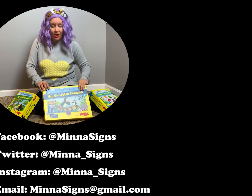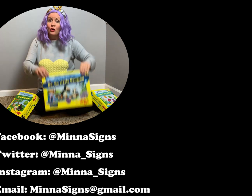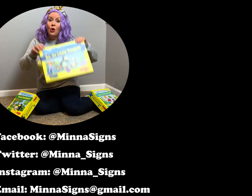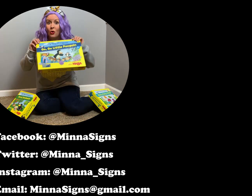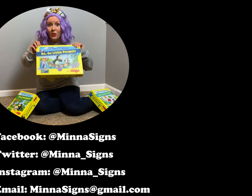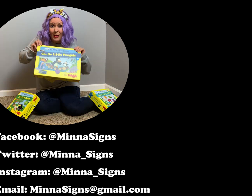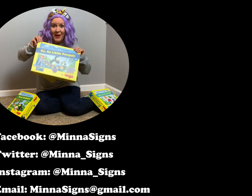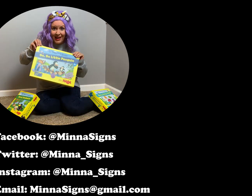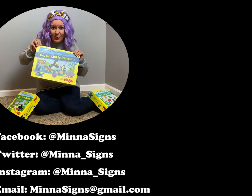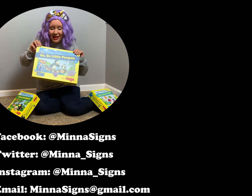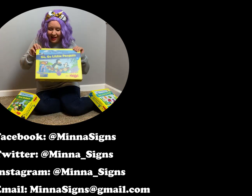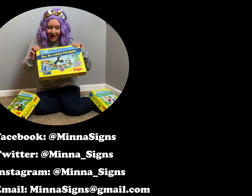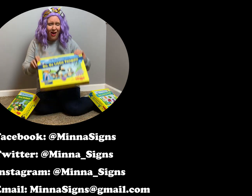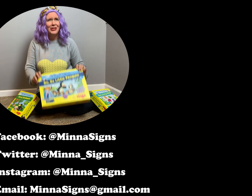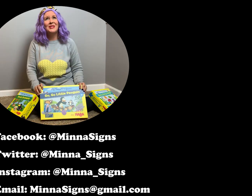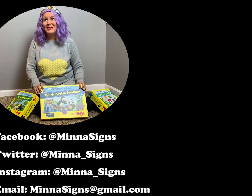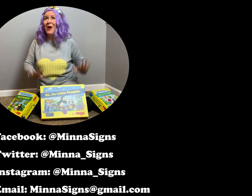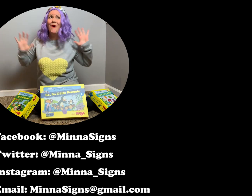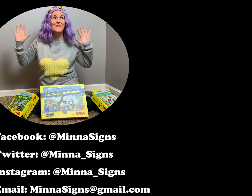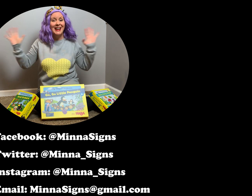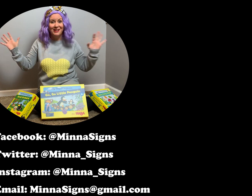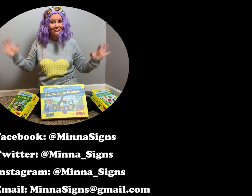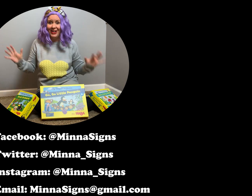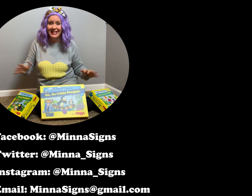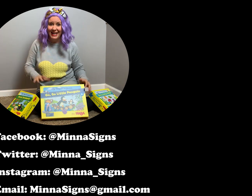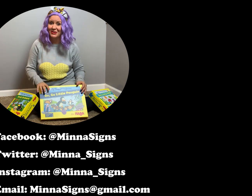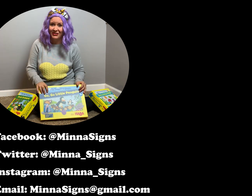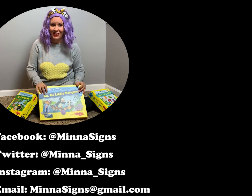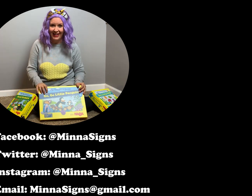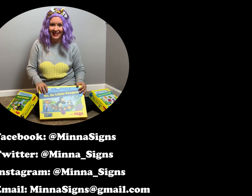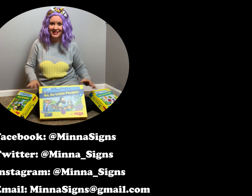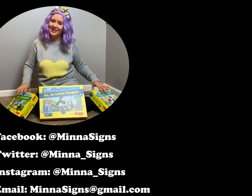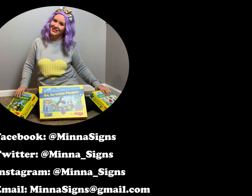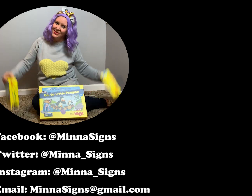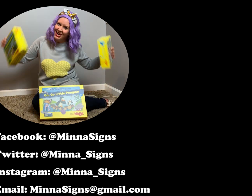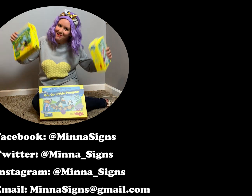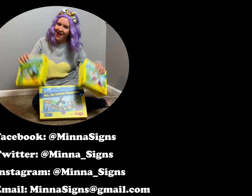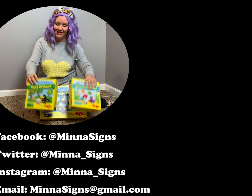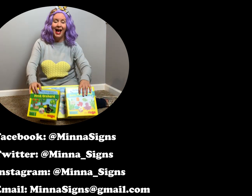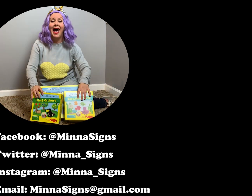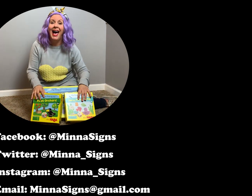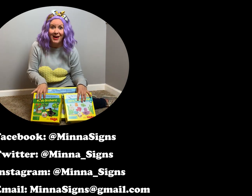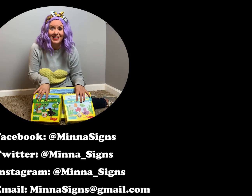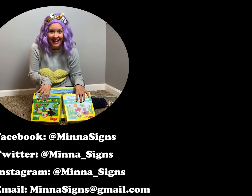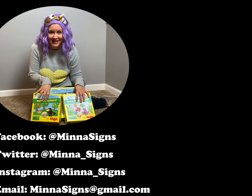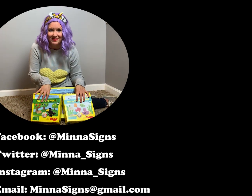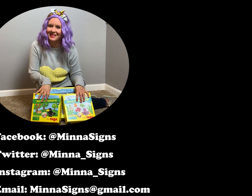Go Go Little Penguin. They're so many fun games for little kids. So, go check them out. Hava Games. out. out. next time. Thanks.